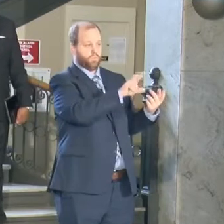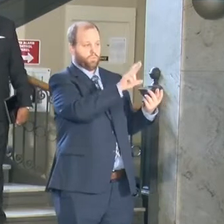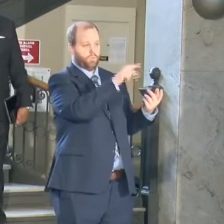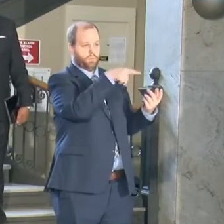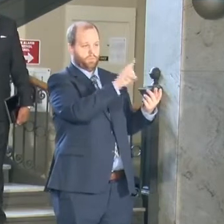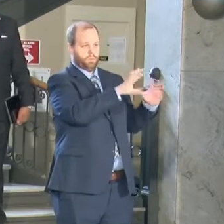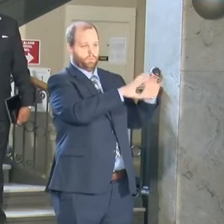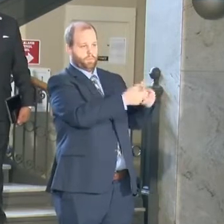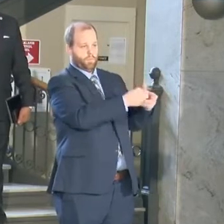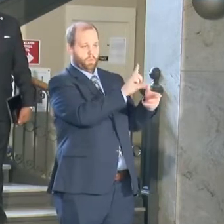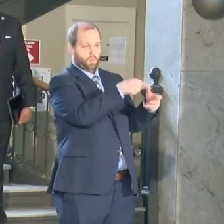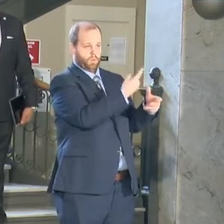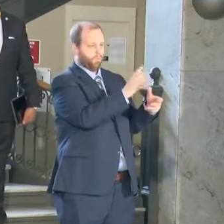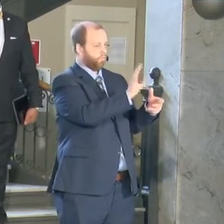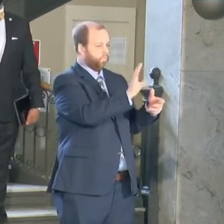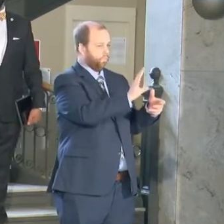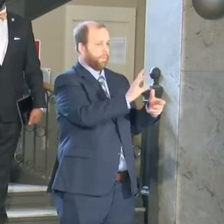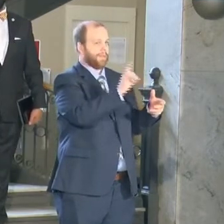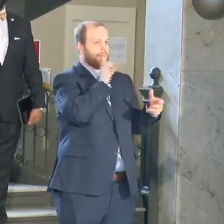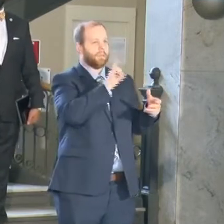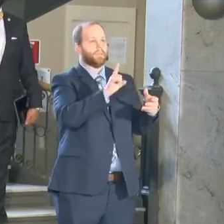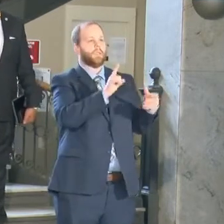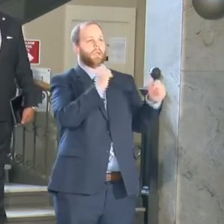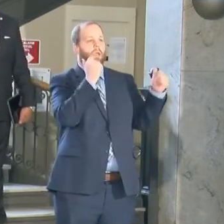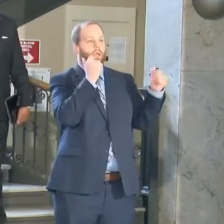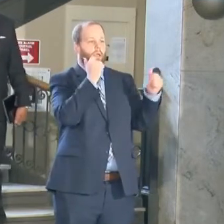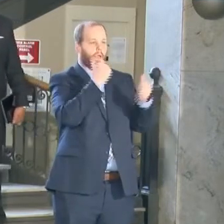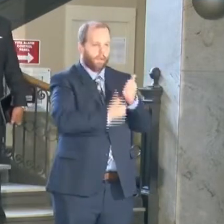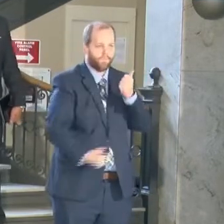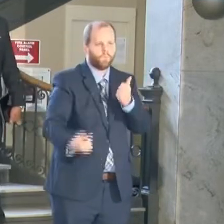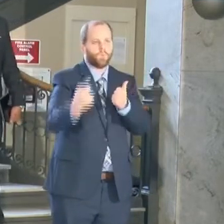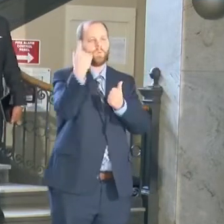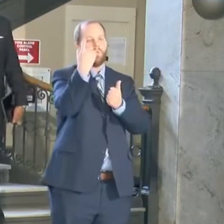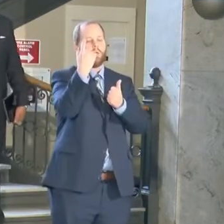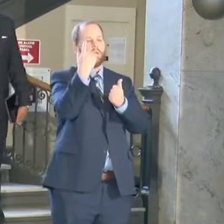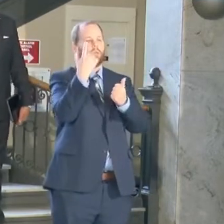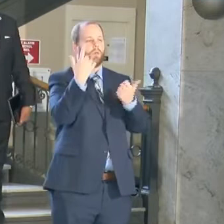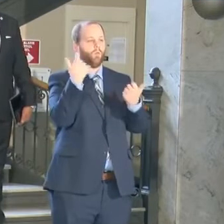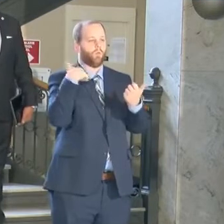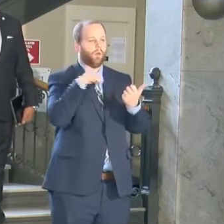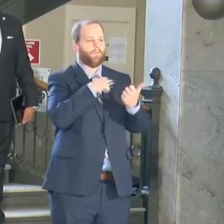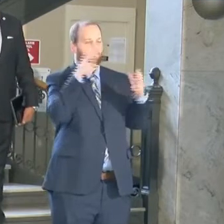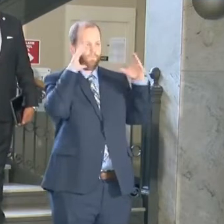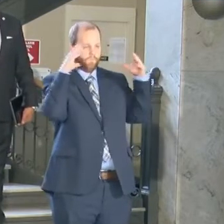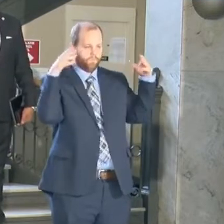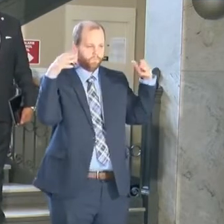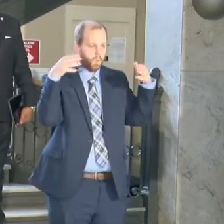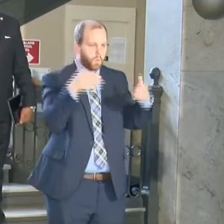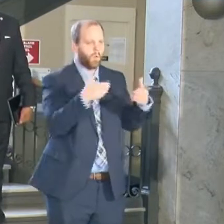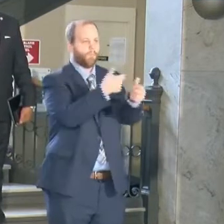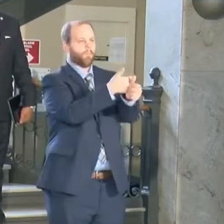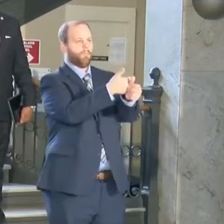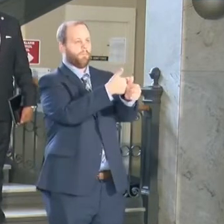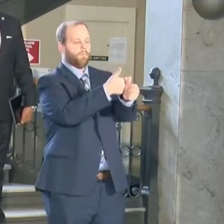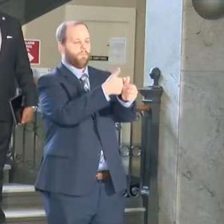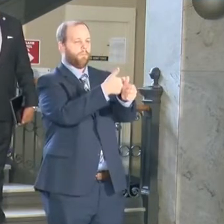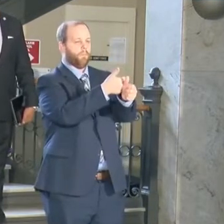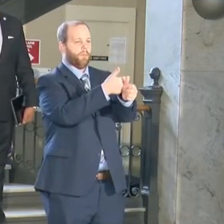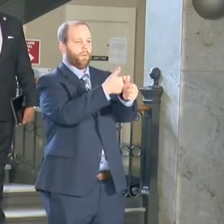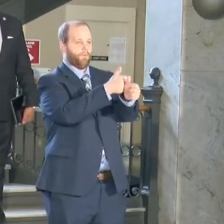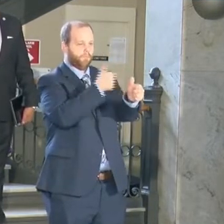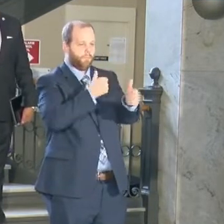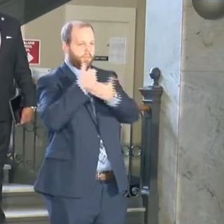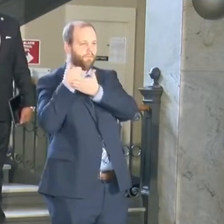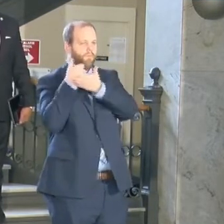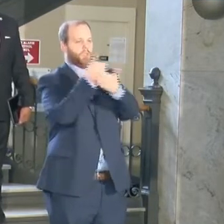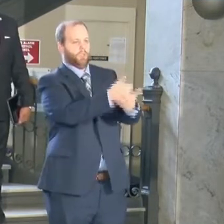It has to be focusing on community violence intervention. It has to focus on prevention and intervention treatment because we understand that